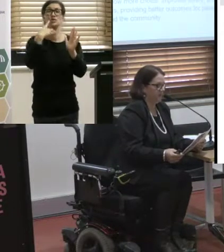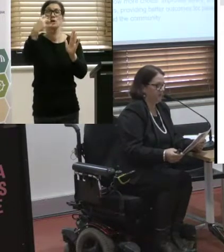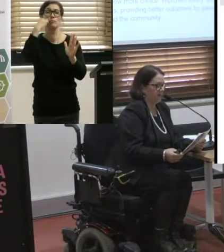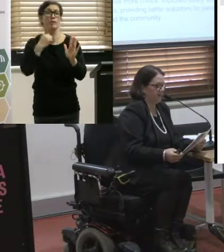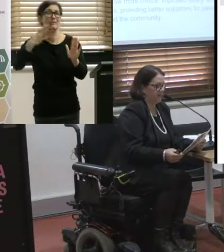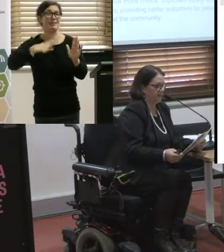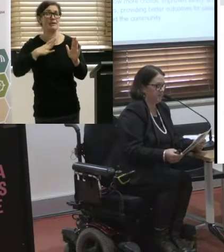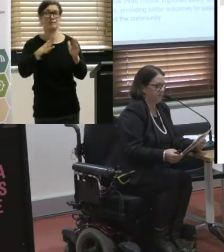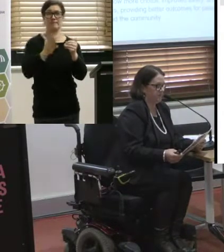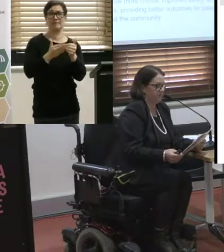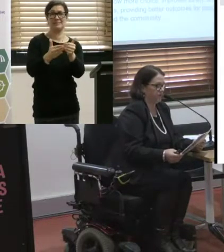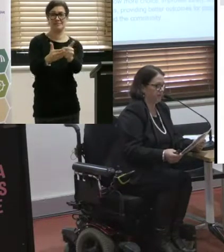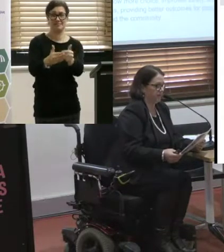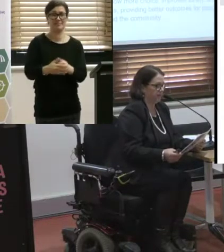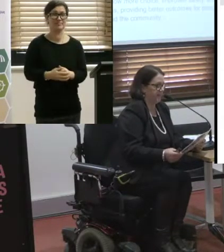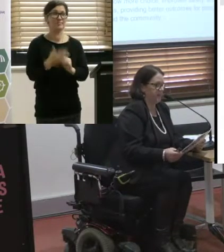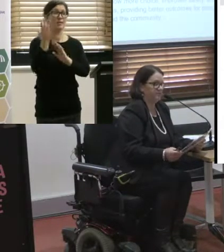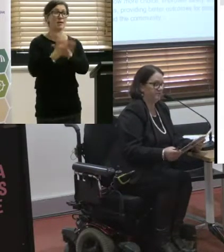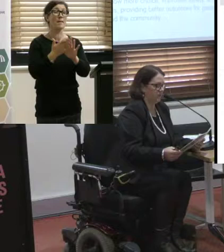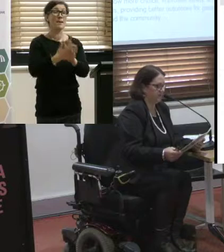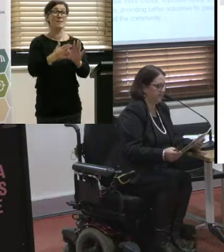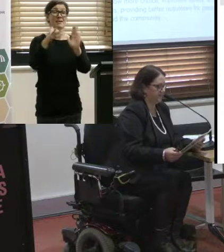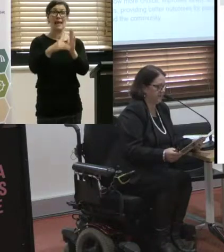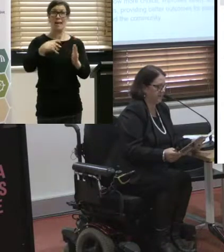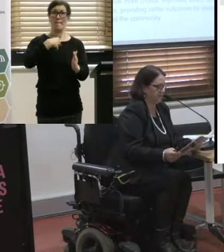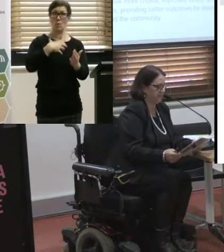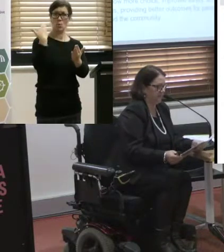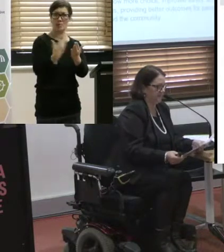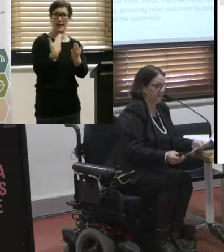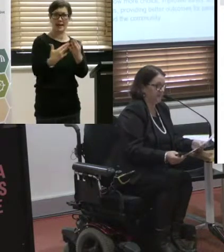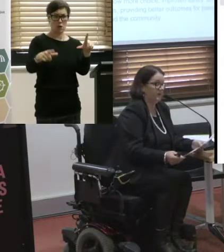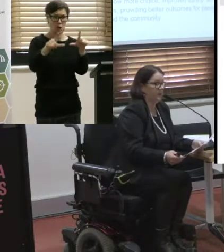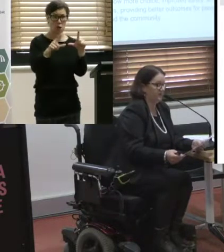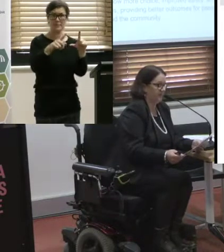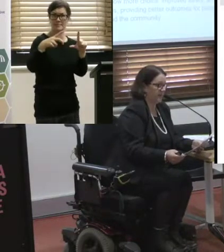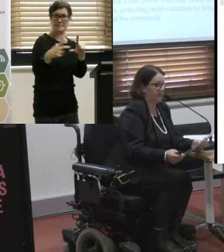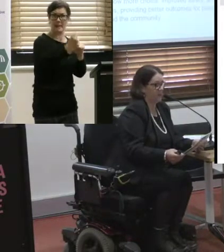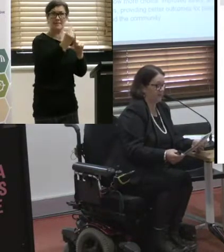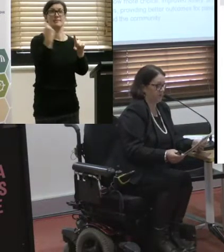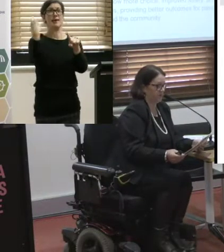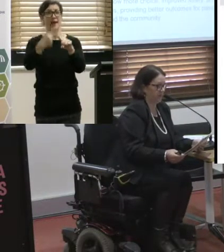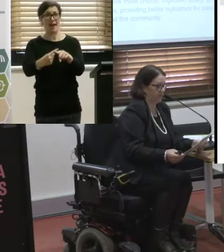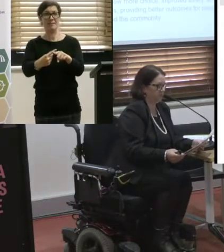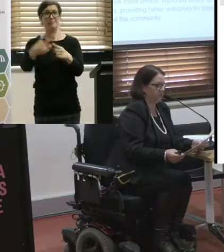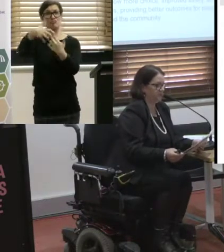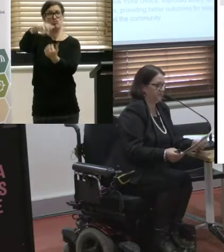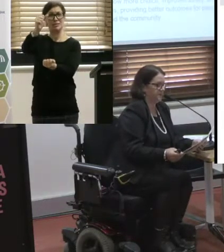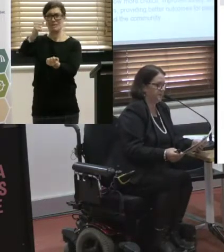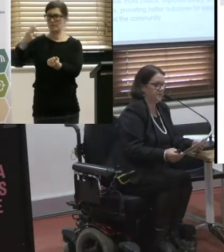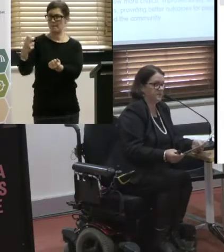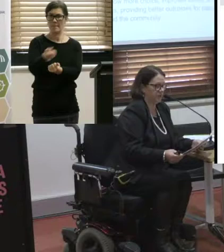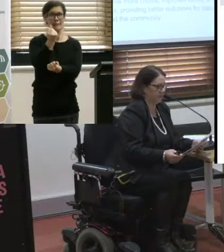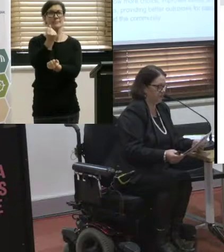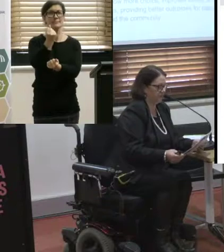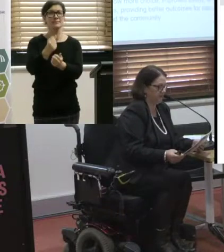there's been greater interest and demand for driver accreditation and vehicle licensing. It's now easier to enter the industry and provide different